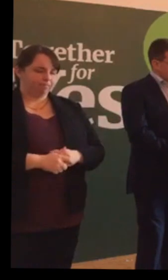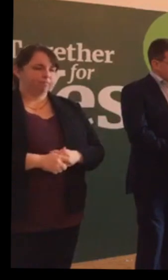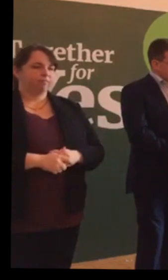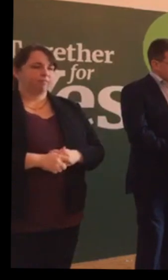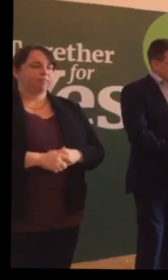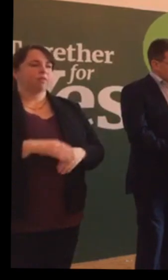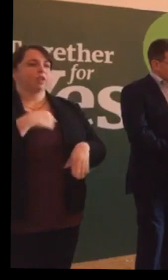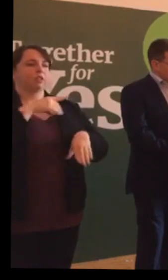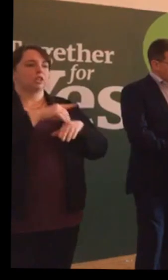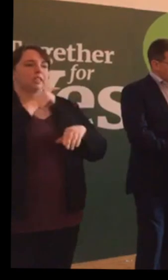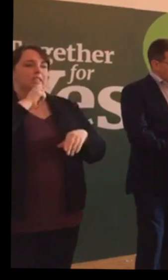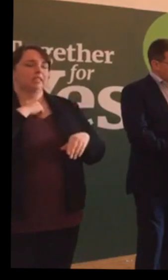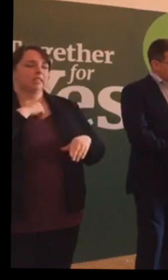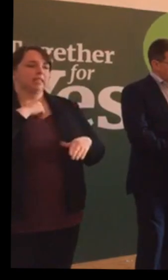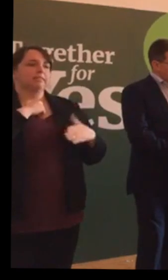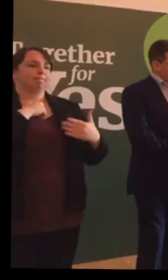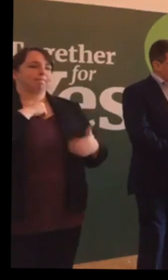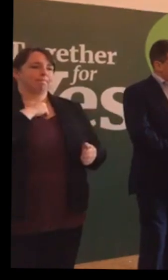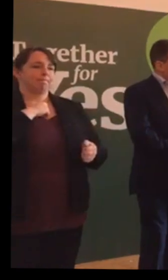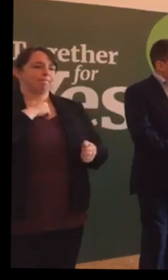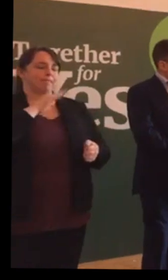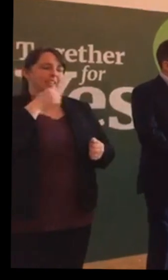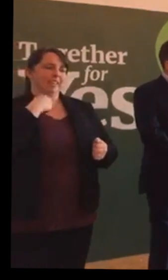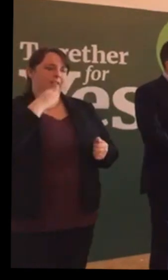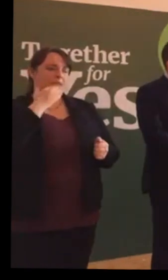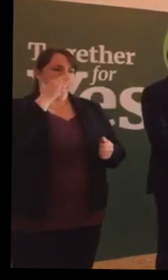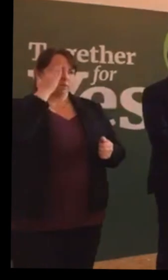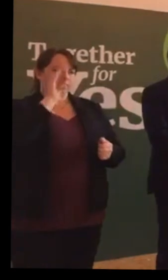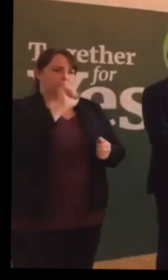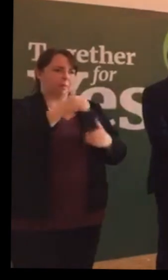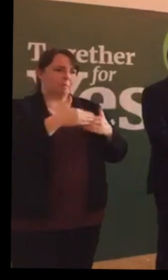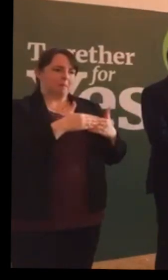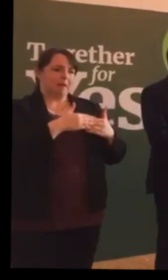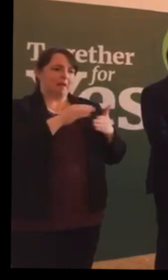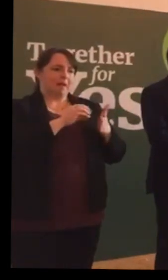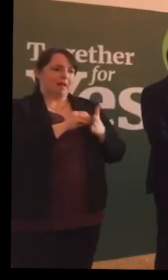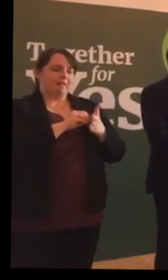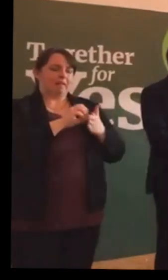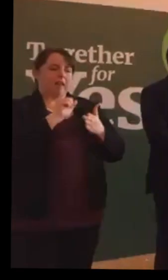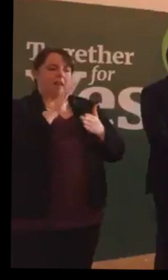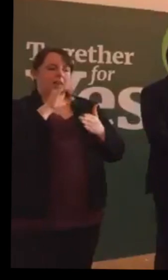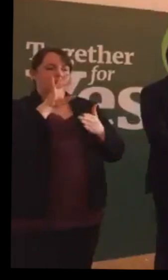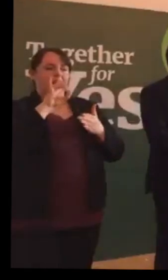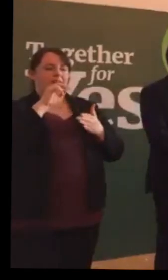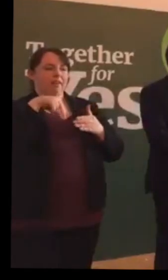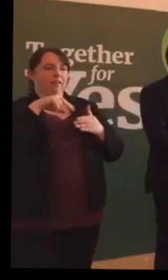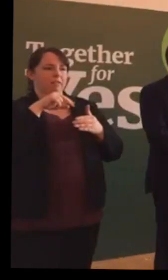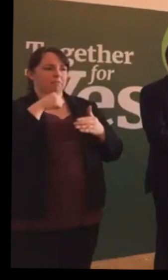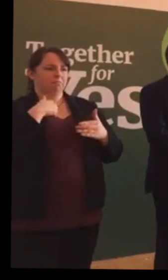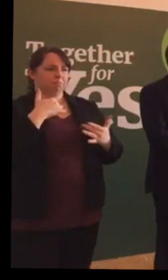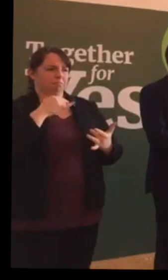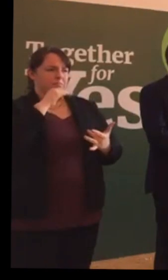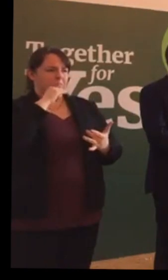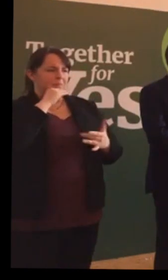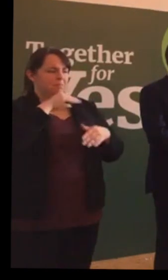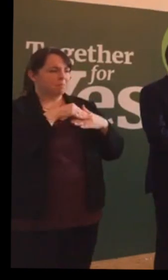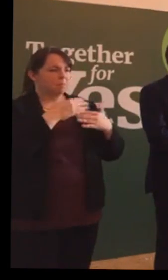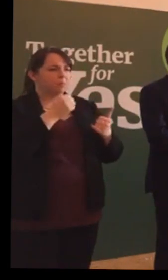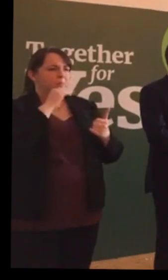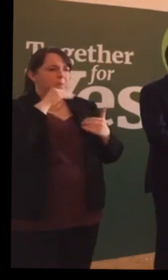And he said to us that our baby had a condition called anencephaly. We had never heard of it.